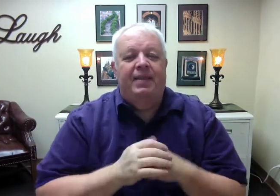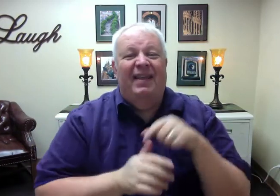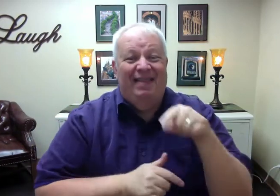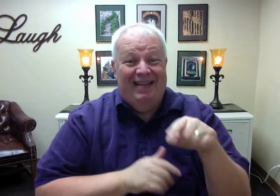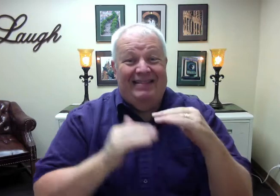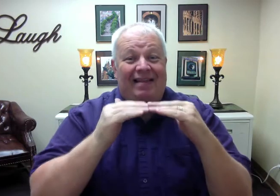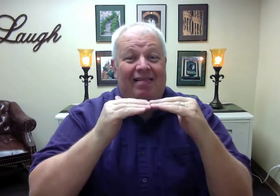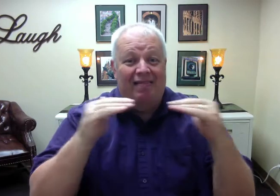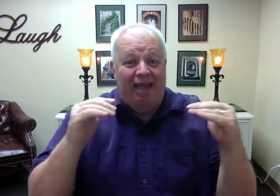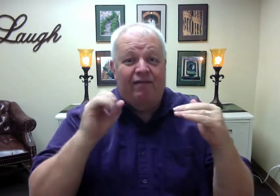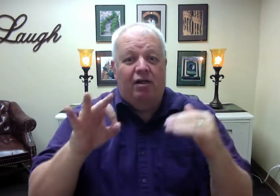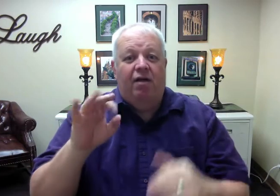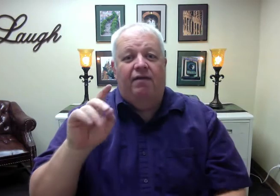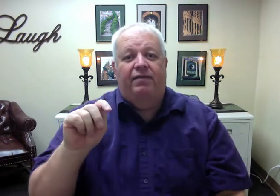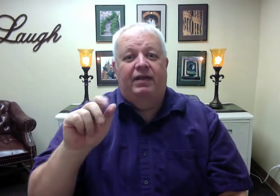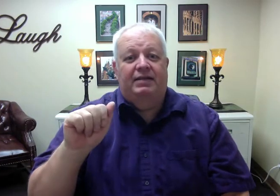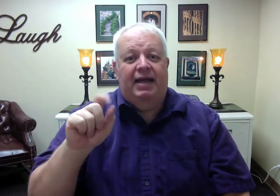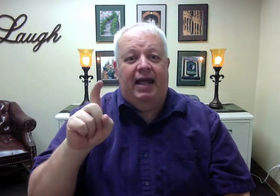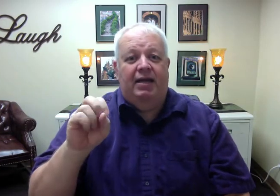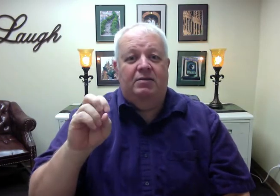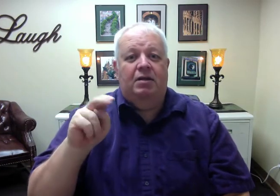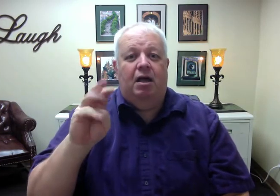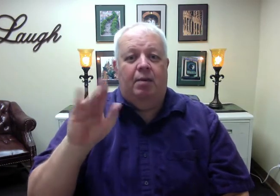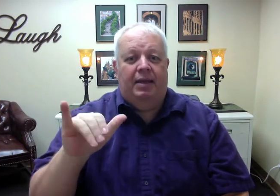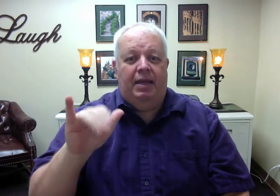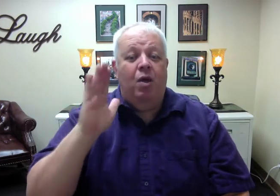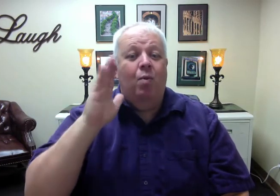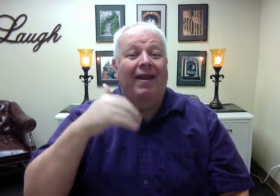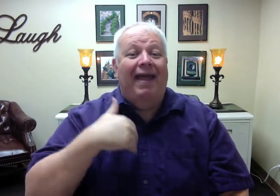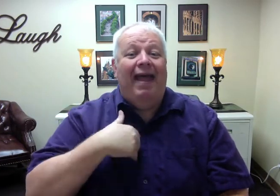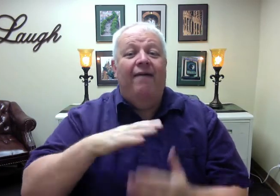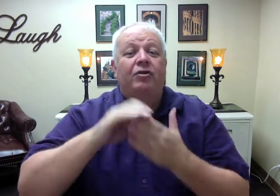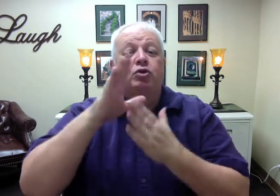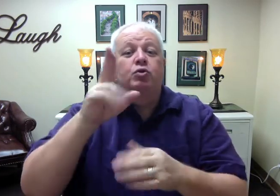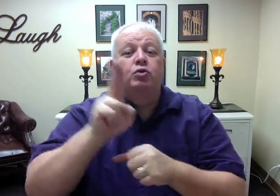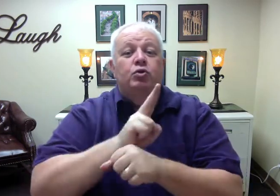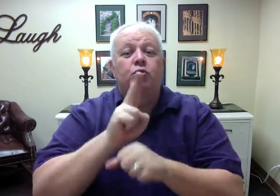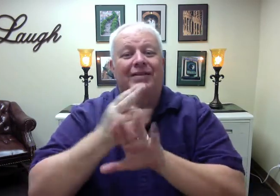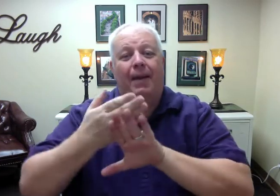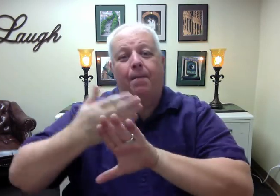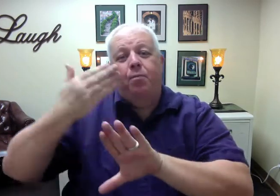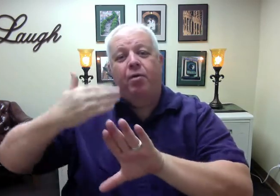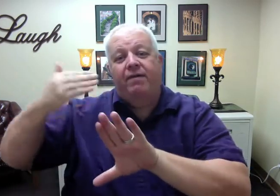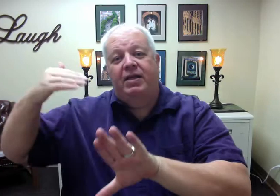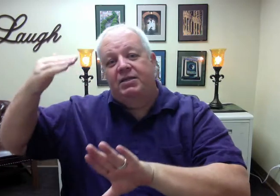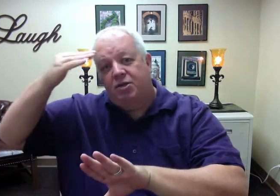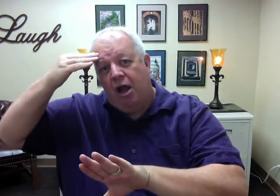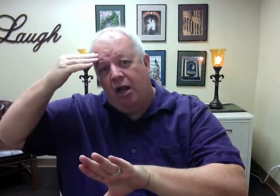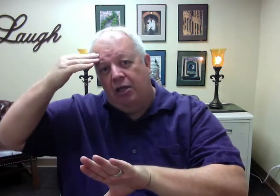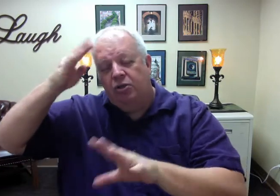taxonomy would have students using previous knowledge to come up with new ideas.